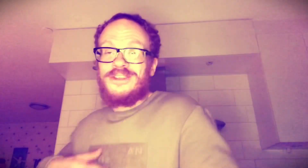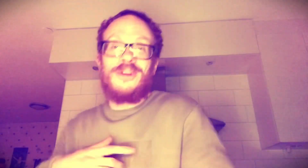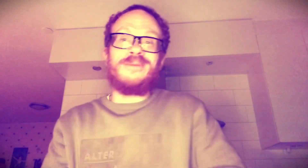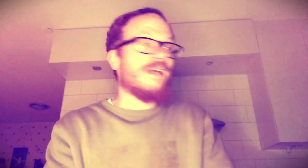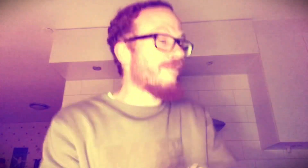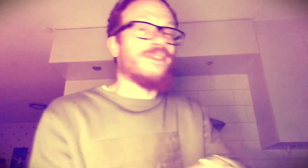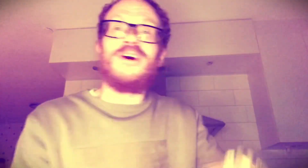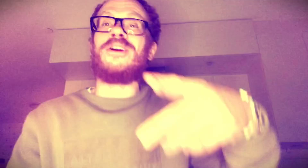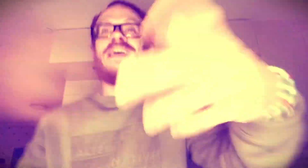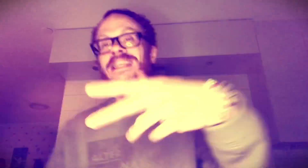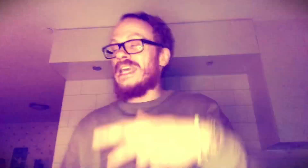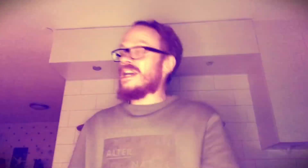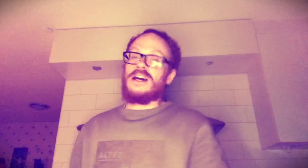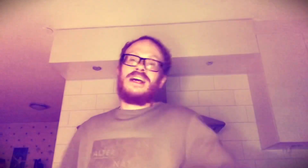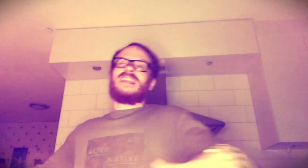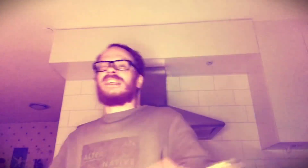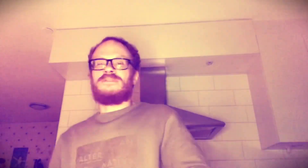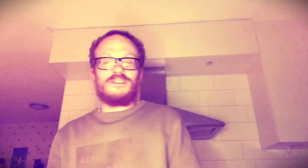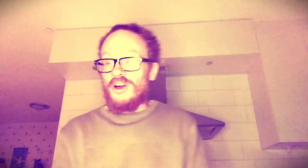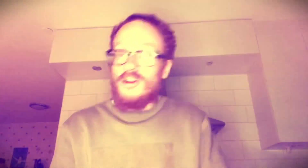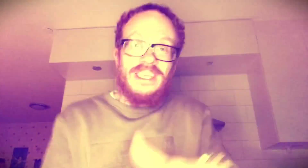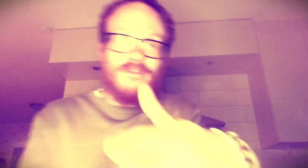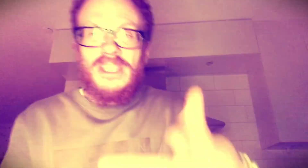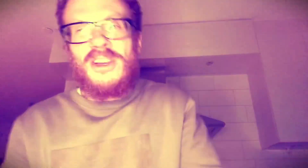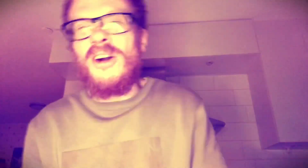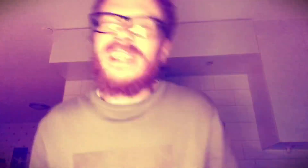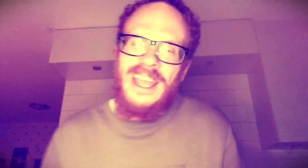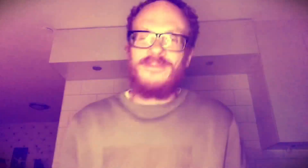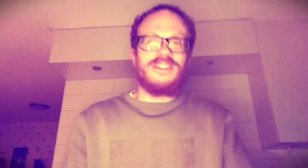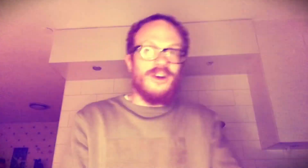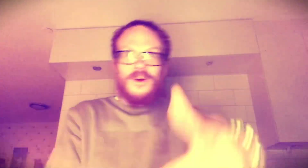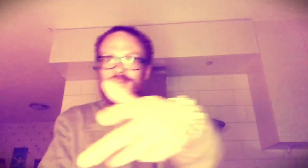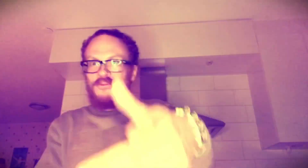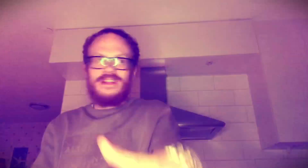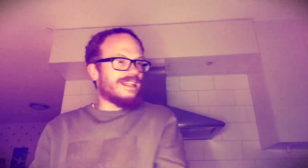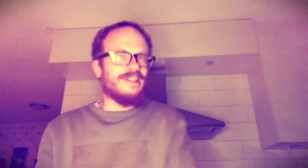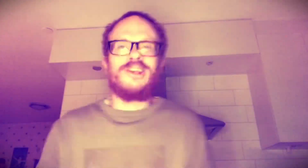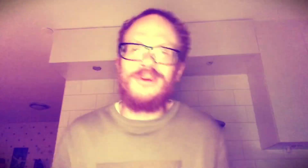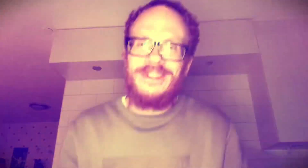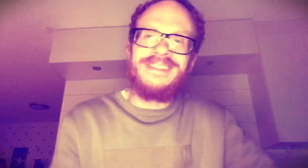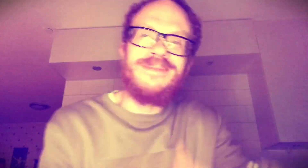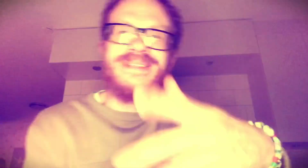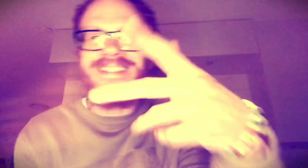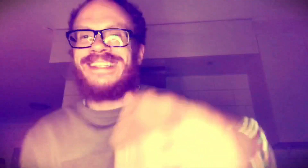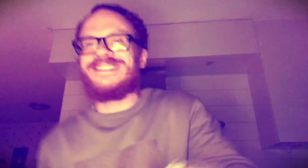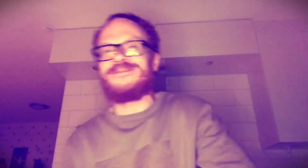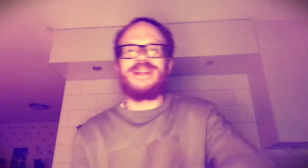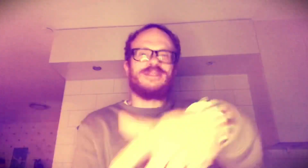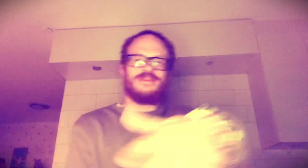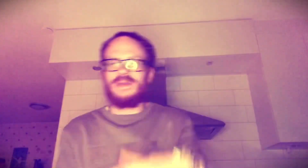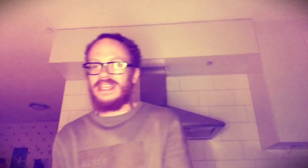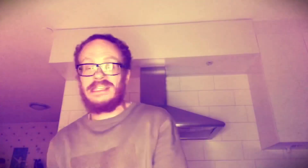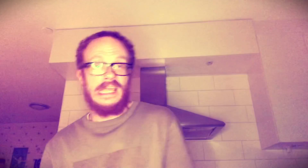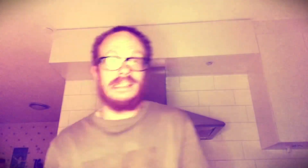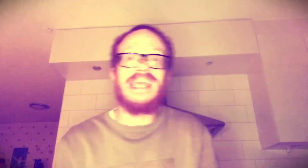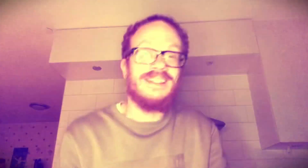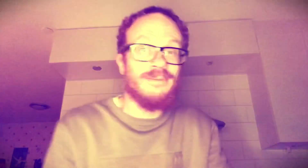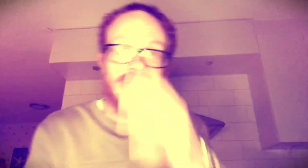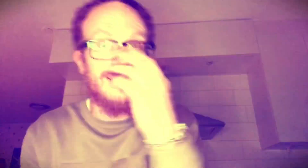on the marathon, yeah, uh, livin' long Can't we all carry on Movin' in accordingly position But I'm spittin', yeah, daily blessings